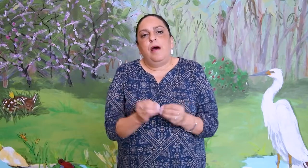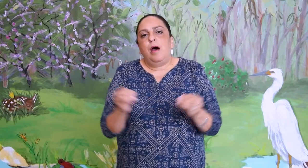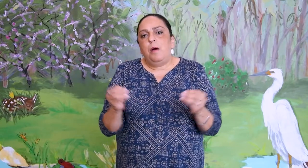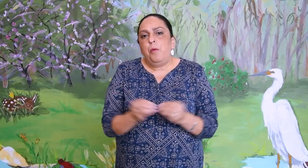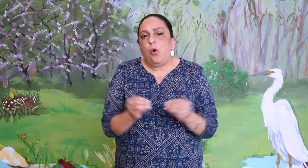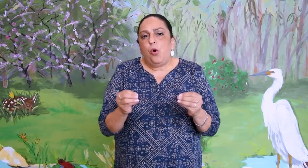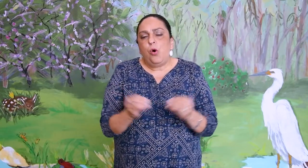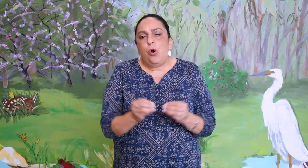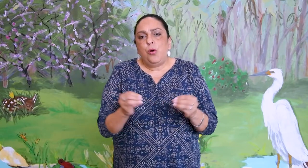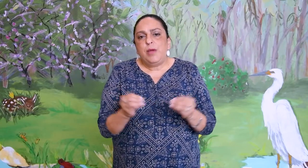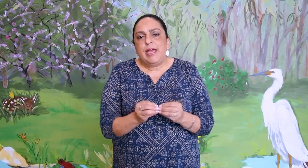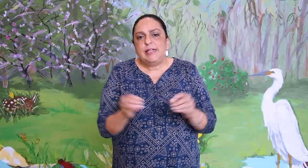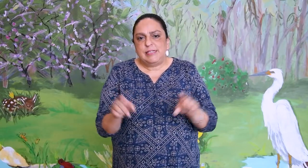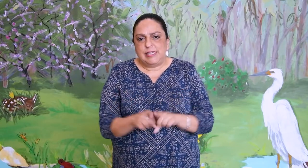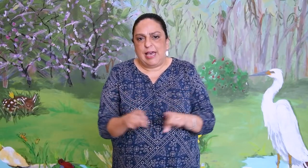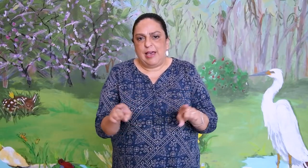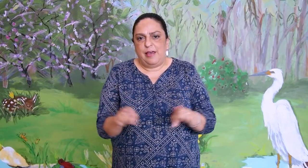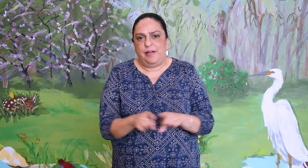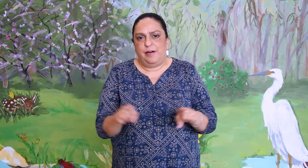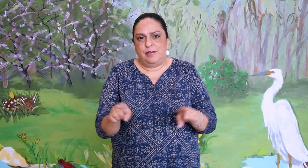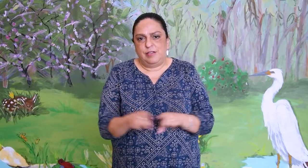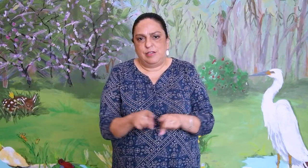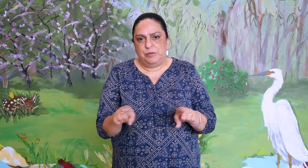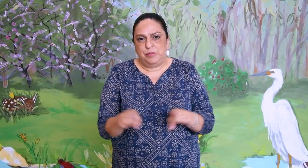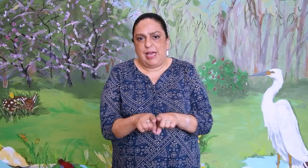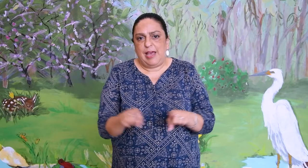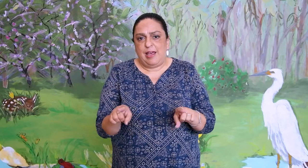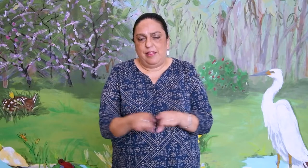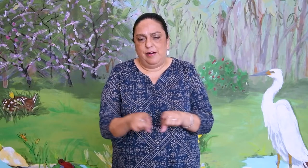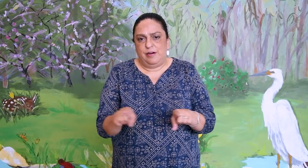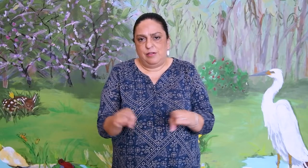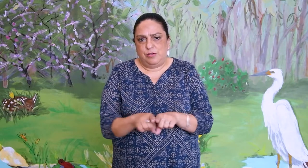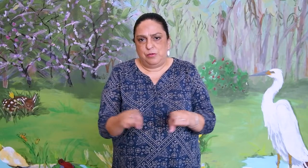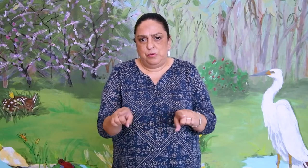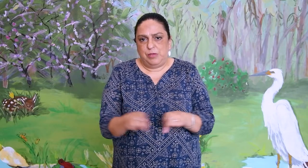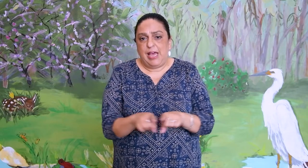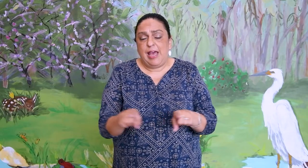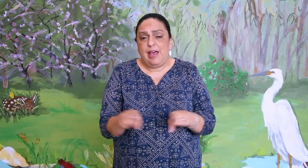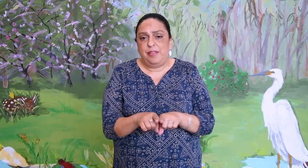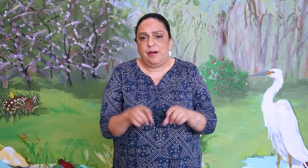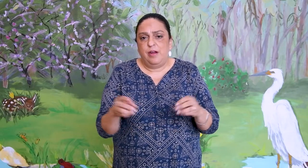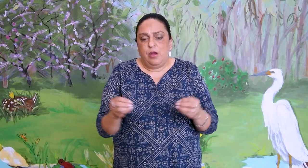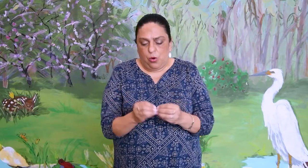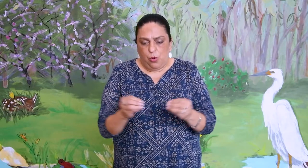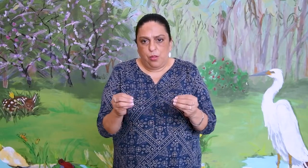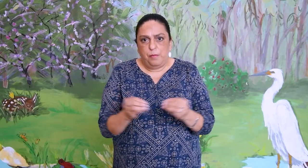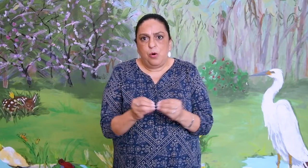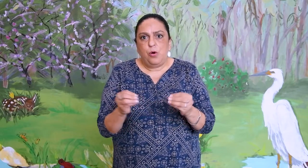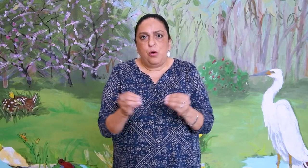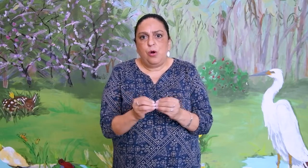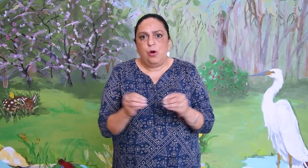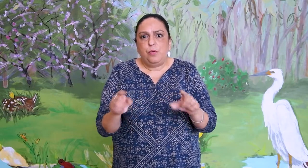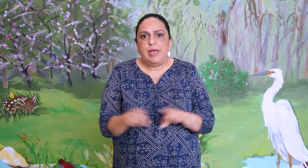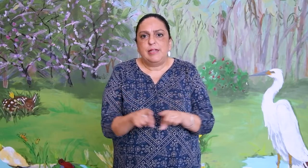The more we get together, together, together. Oh, the more we get